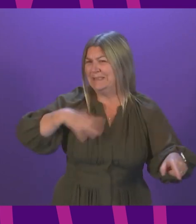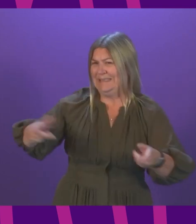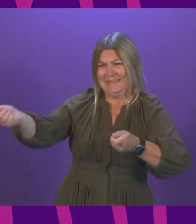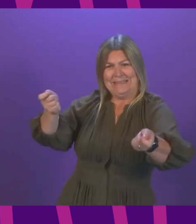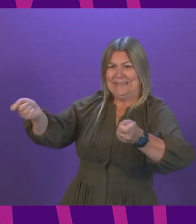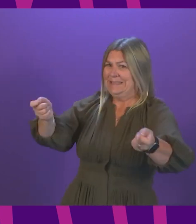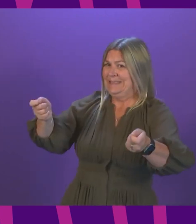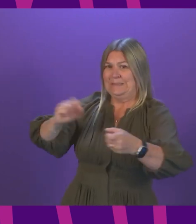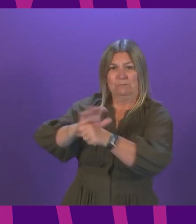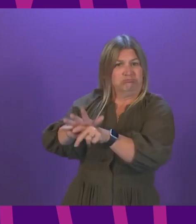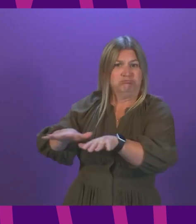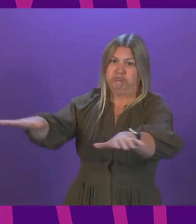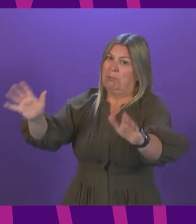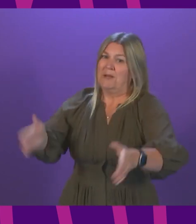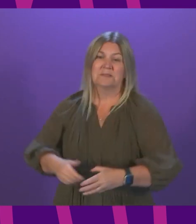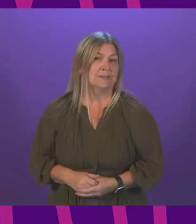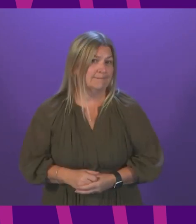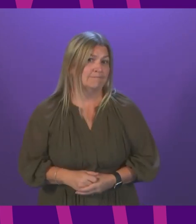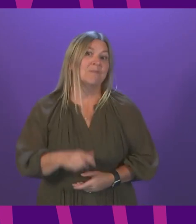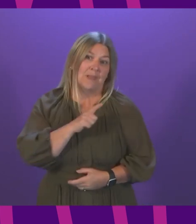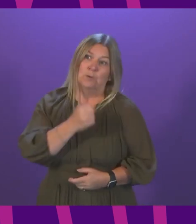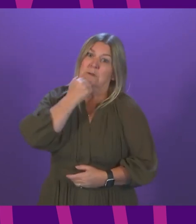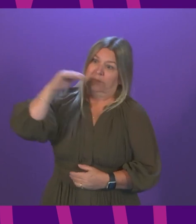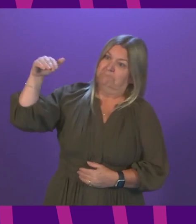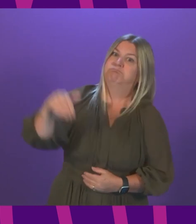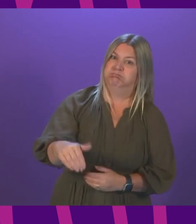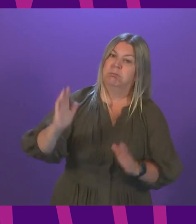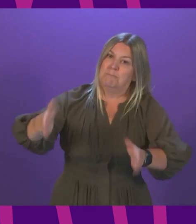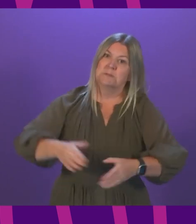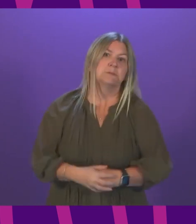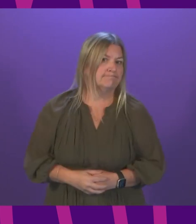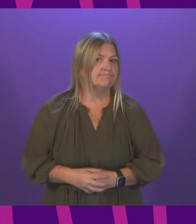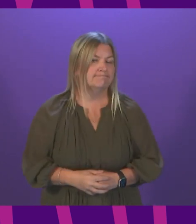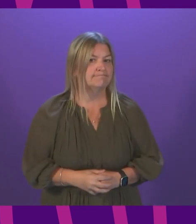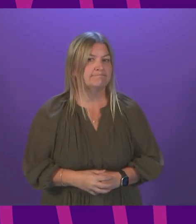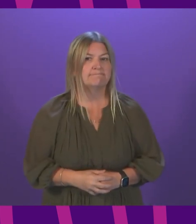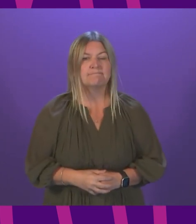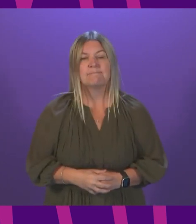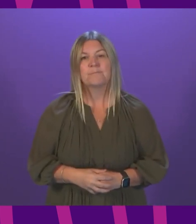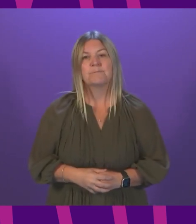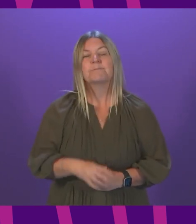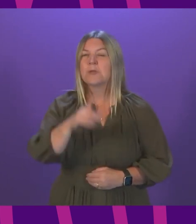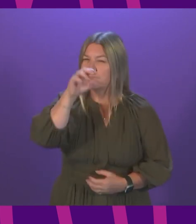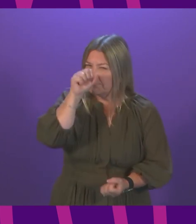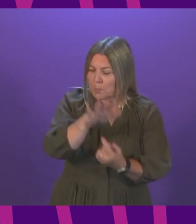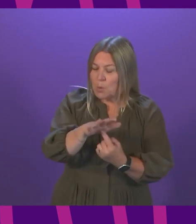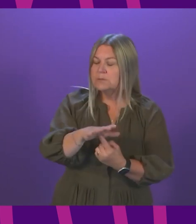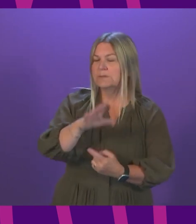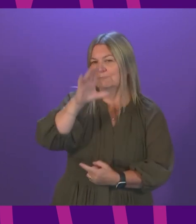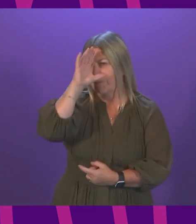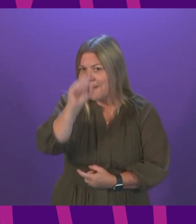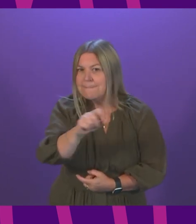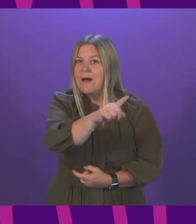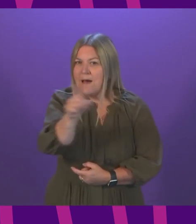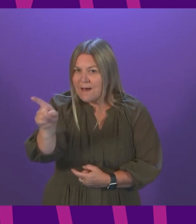on a downward track, or at least one of the reasons we need to keep cases on a downward track. Also, and it is important to keep stressing this point,